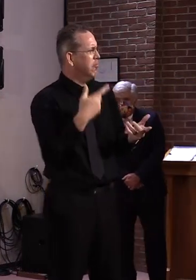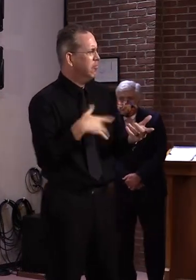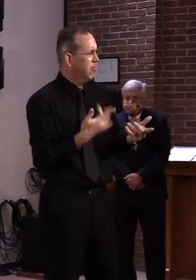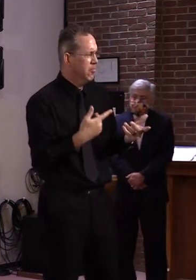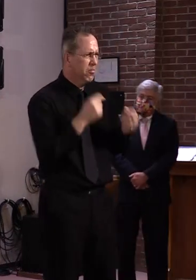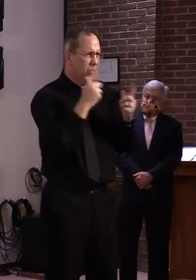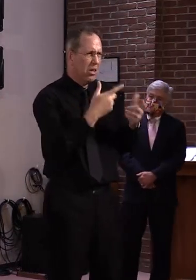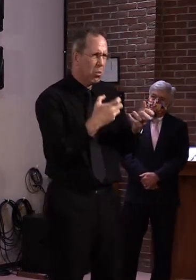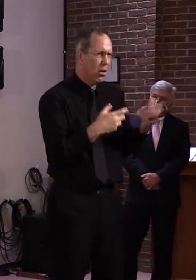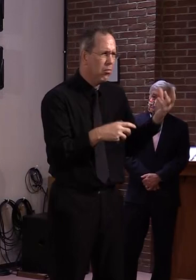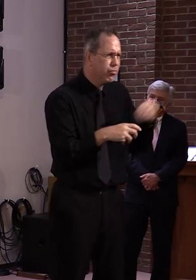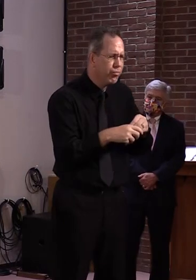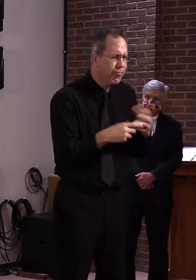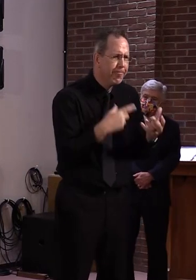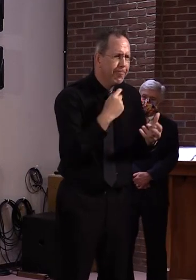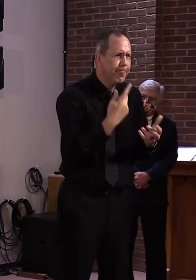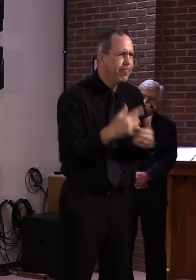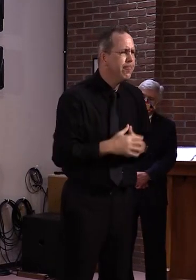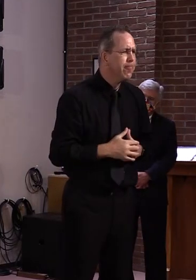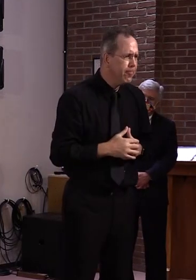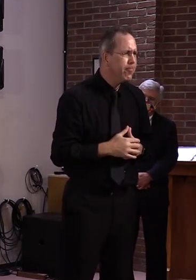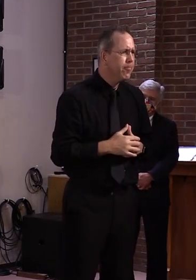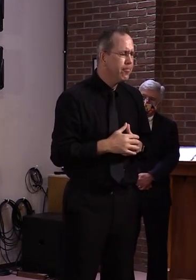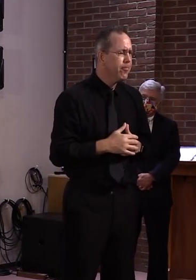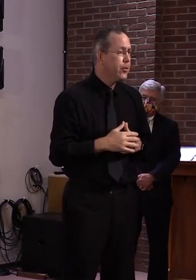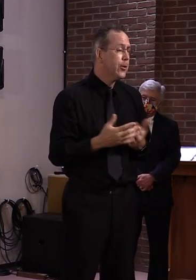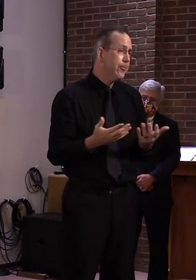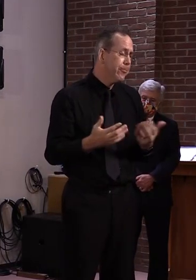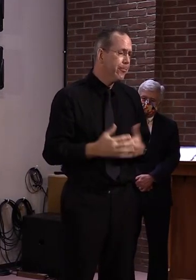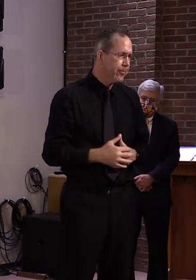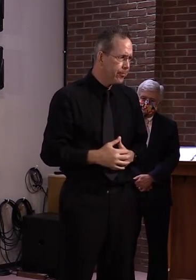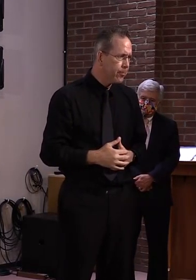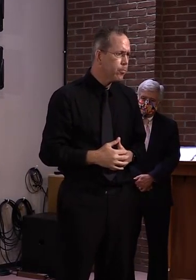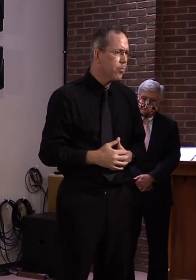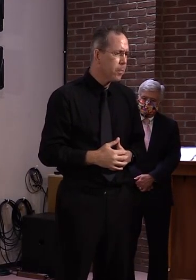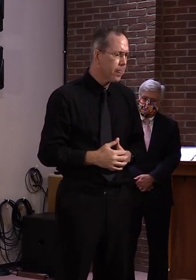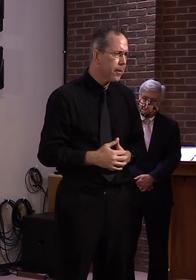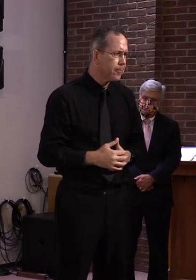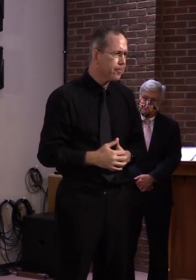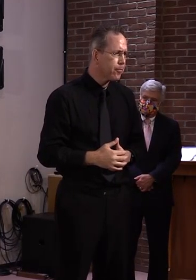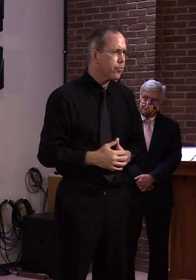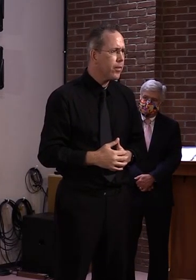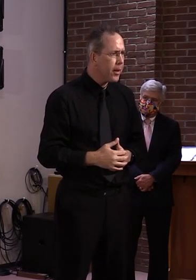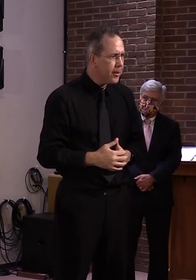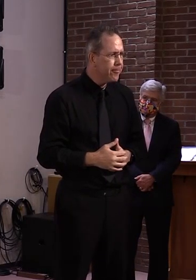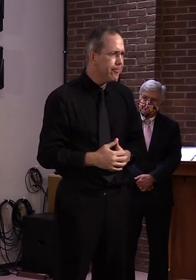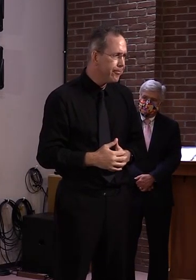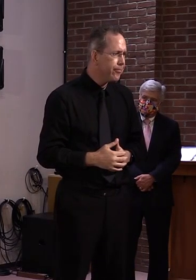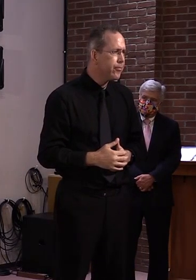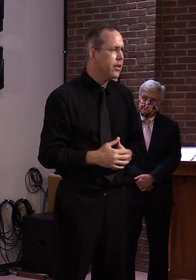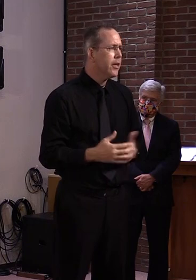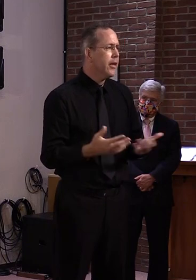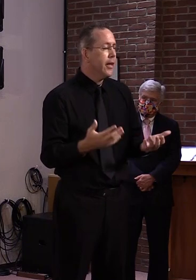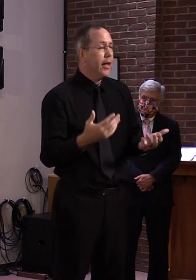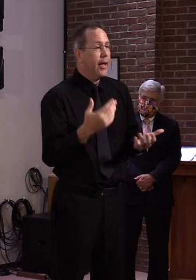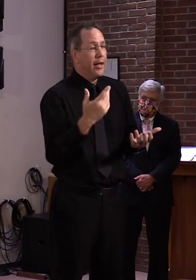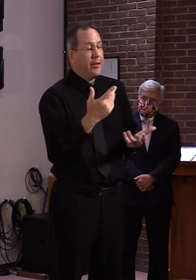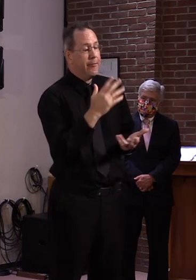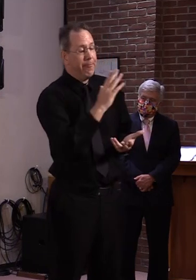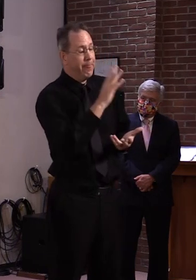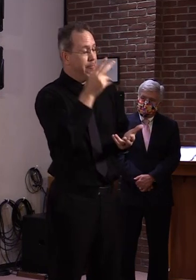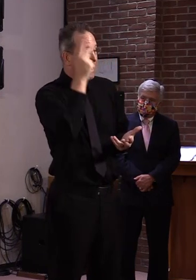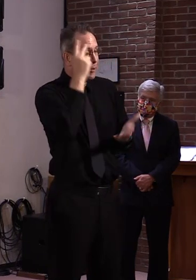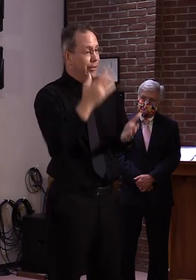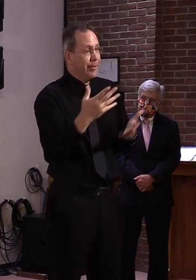what we were going to do in September. So again, you know, it's this is politics. It's a it's a campaign